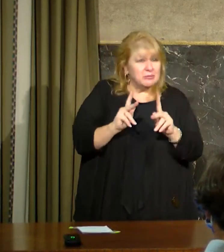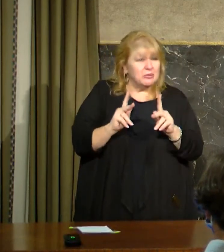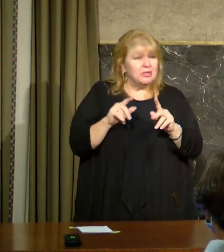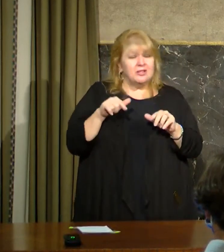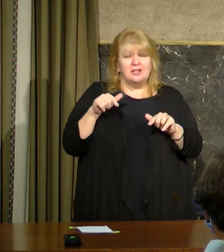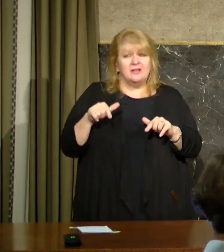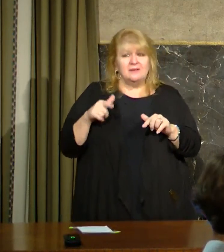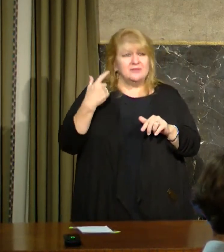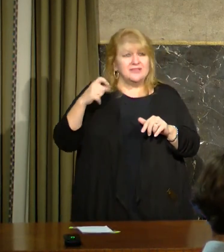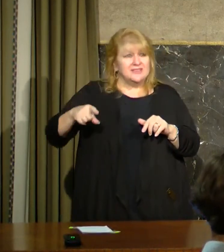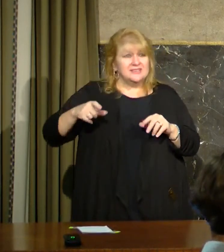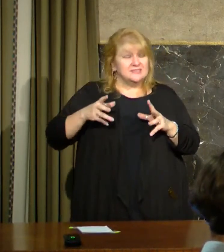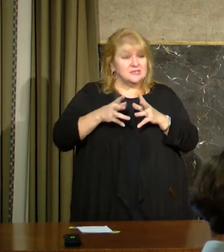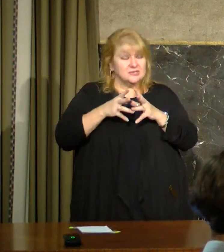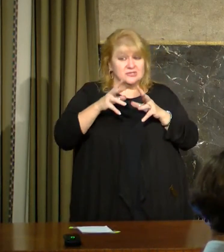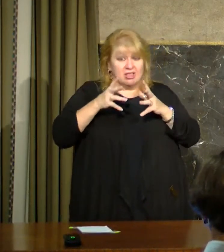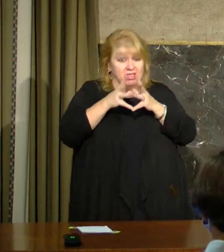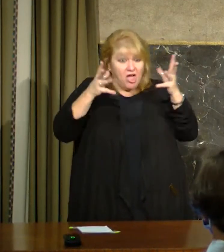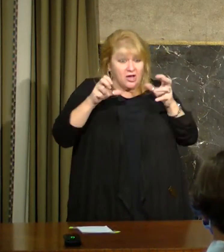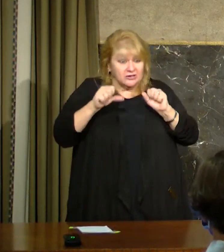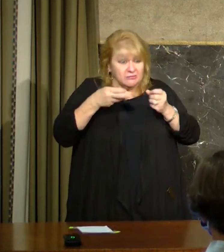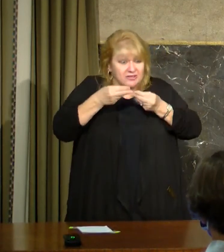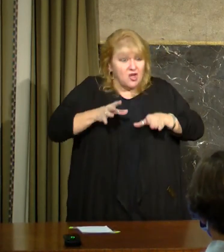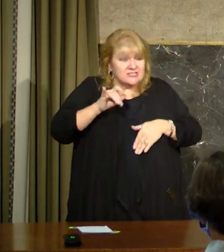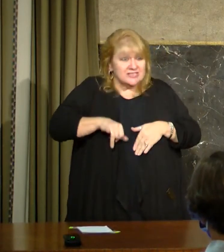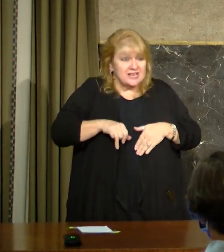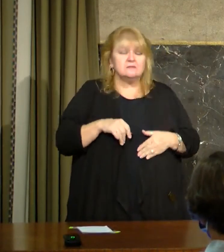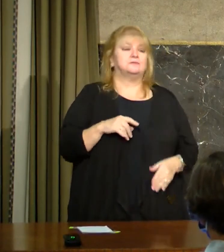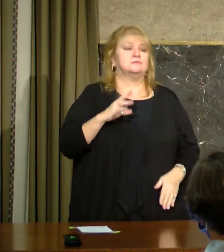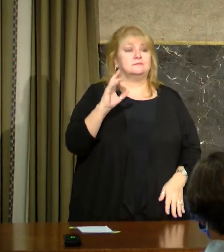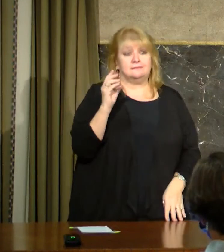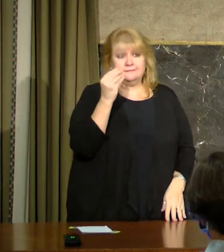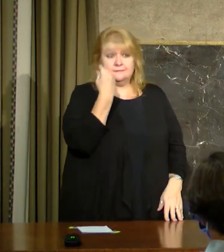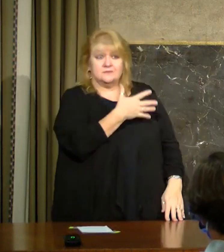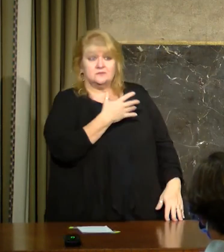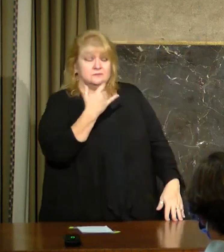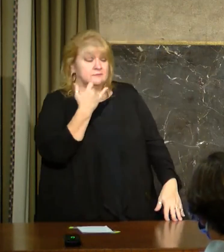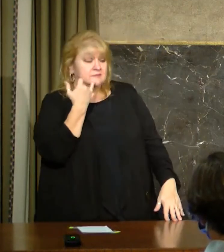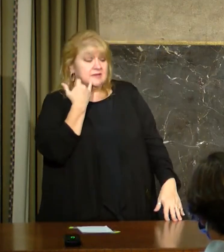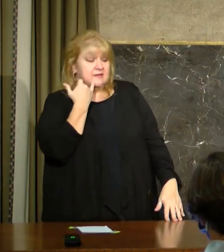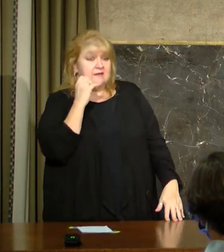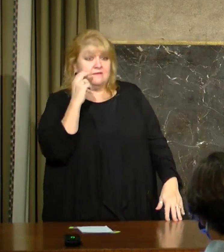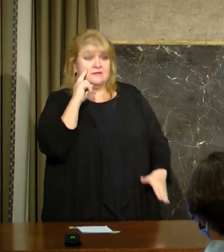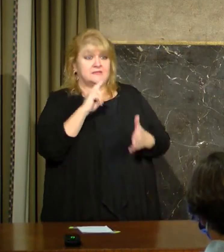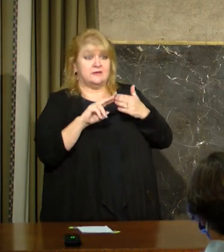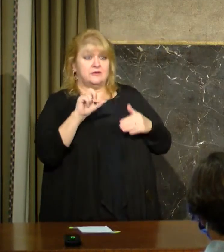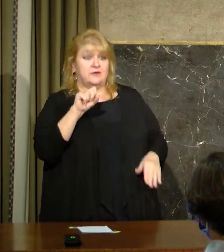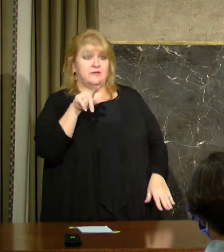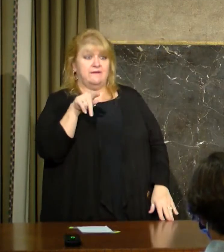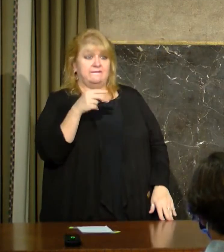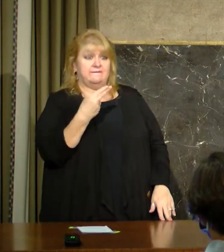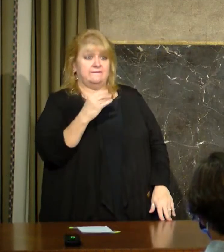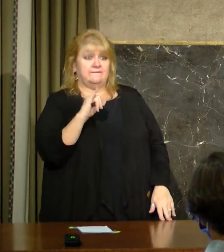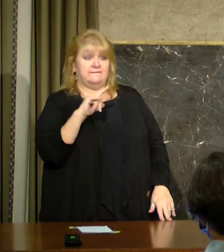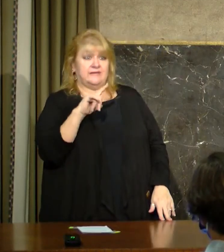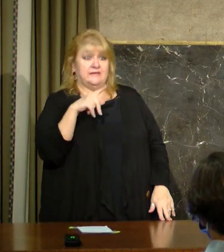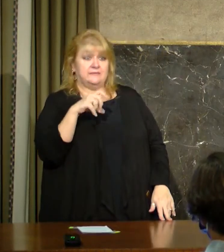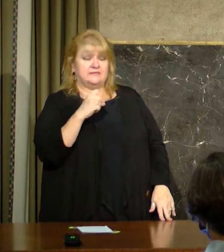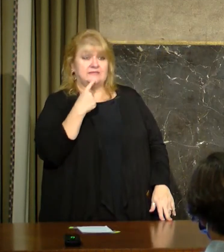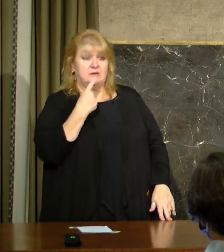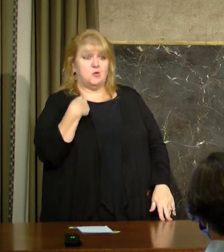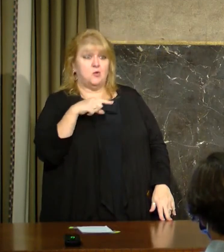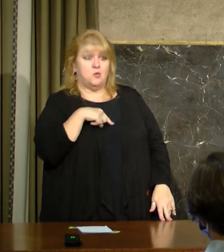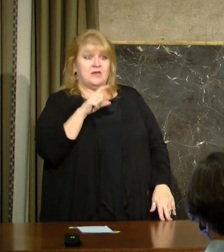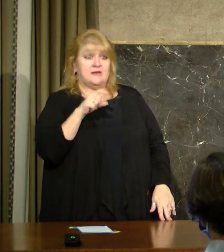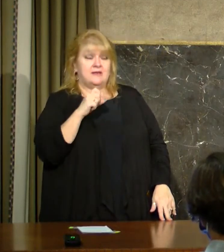shuffle? Well, certainly if Secretary Phillips tells me that we need to do staff augmentation, and by the way, we